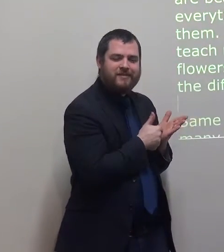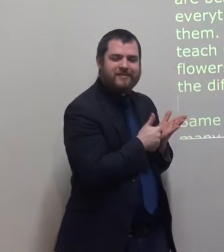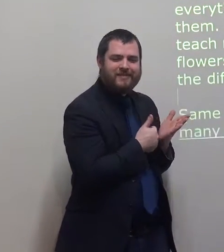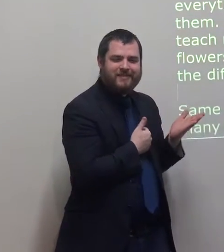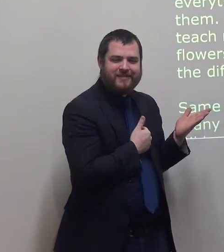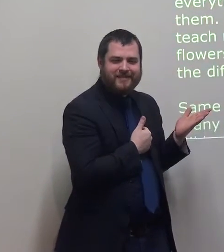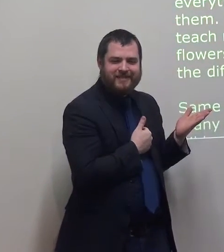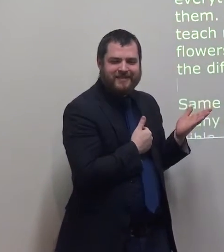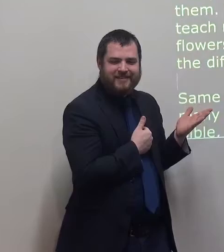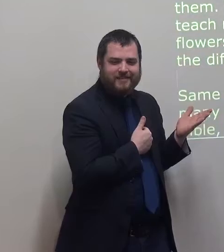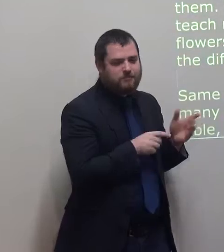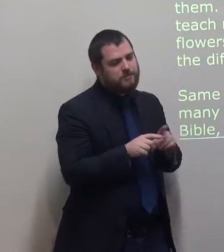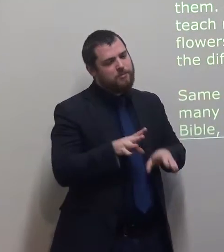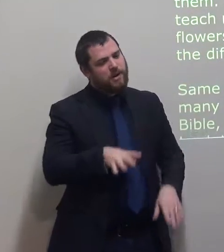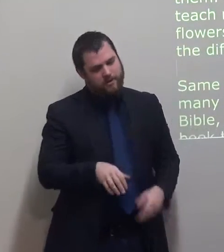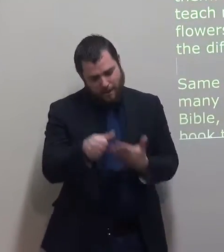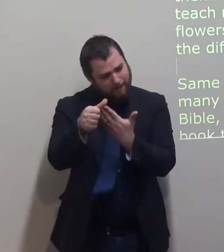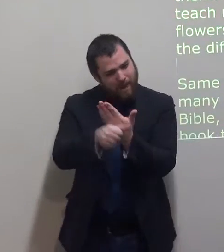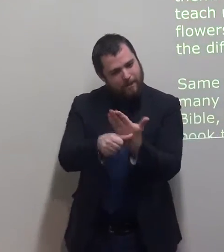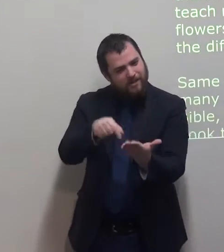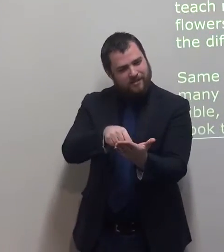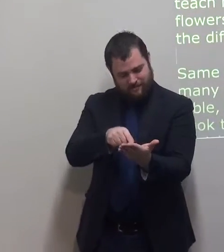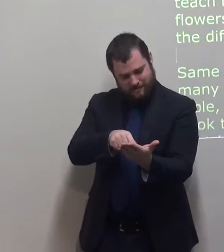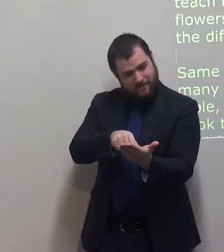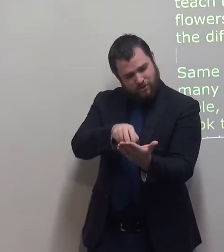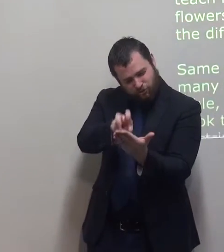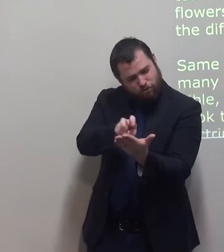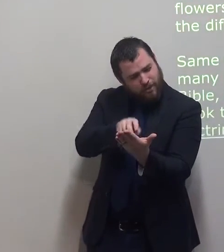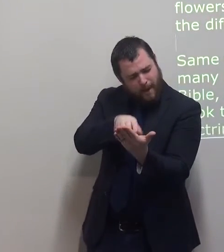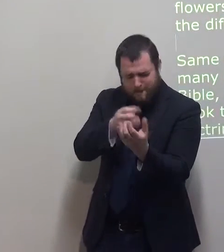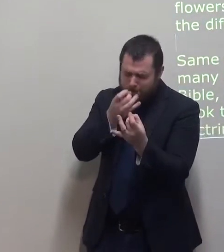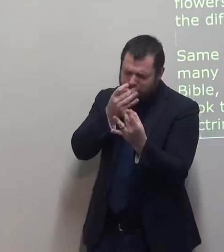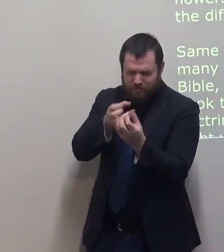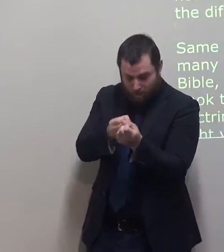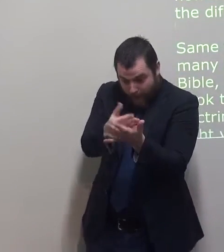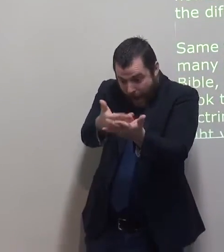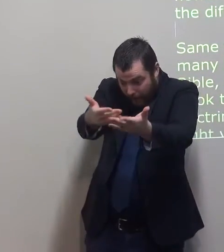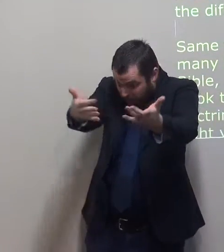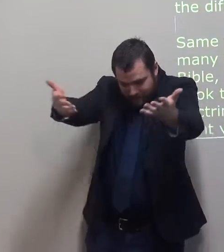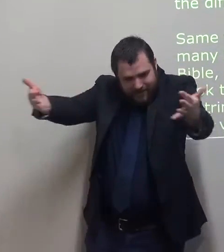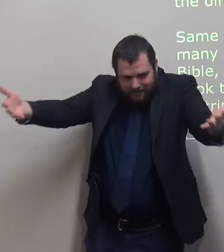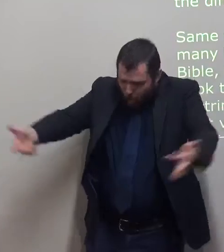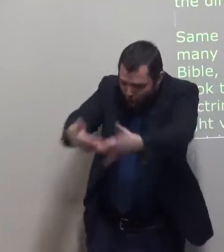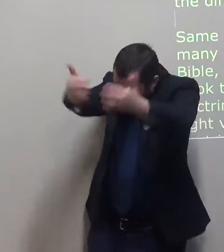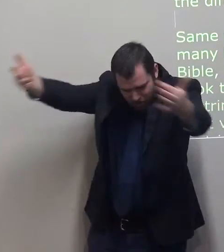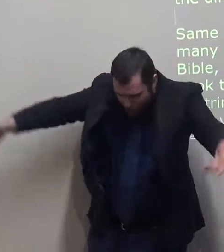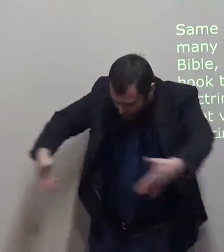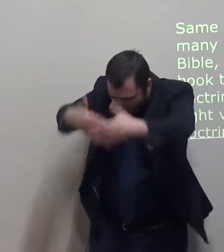this is the same in the Bible. There are so many beautiful doctrines in the Bible, but I should use a doctrine